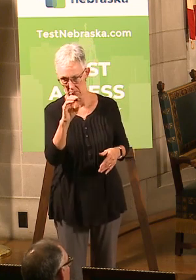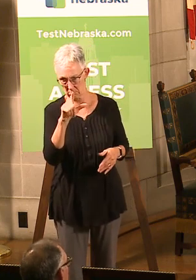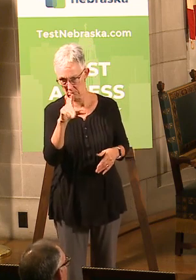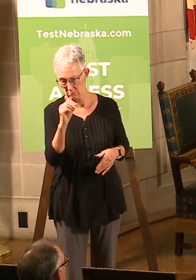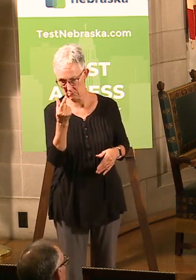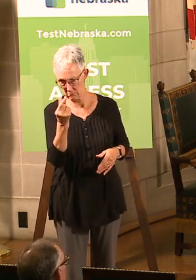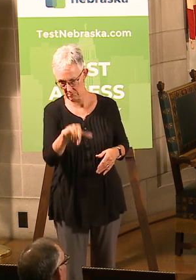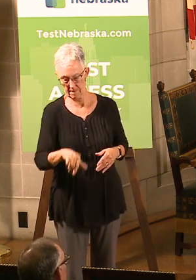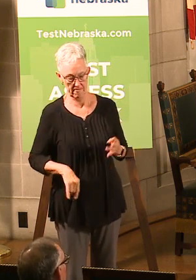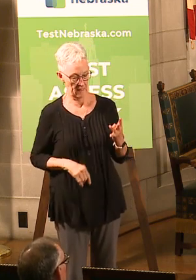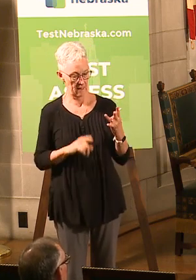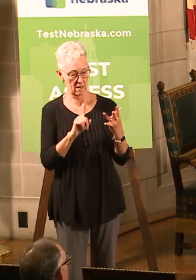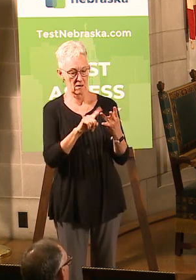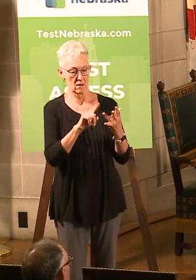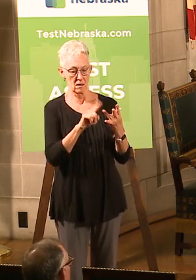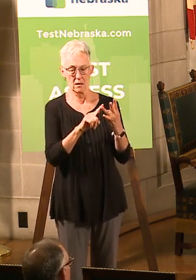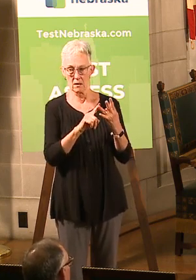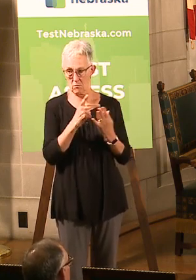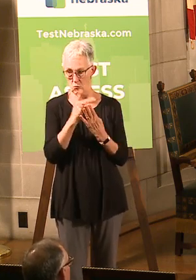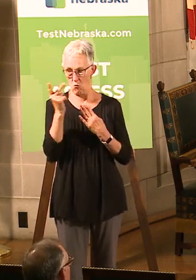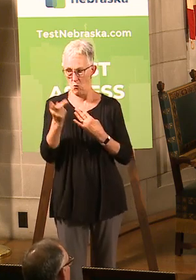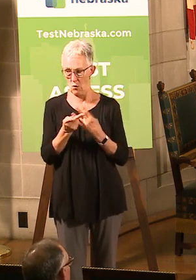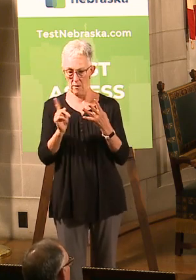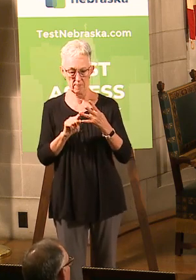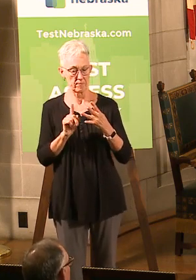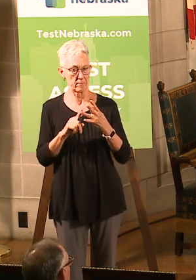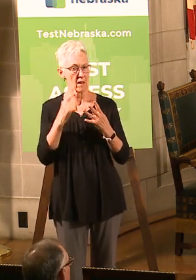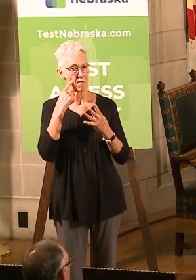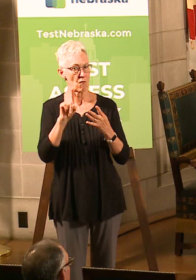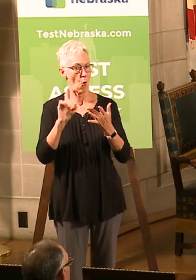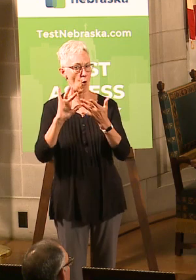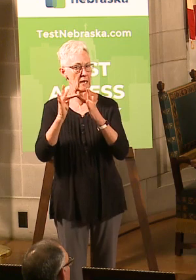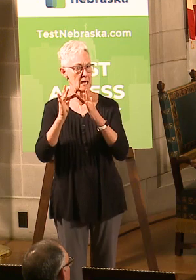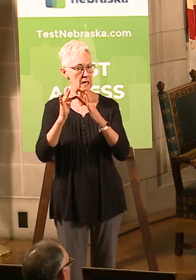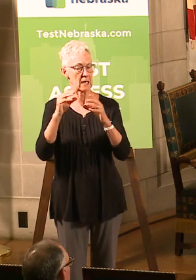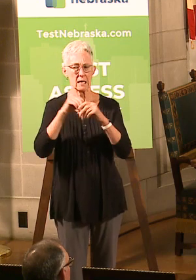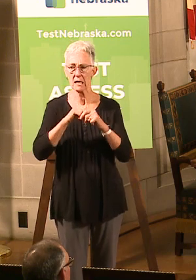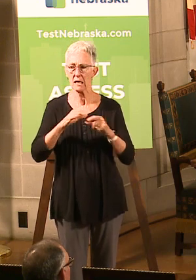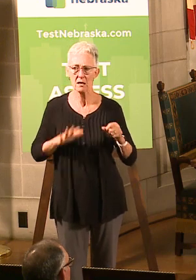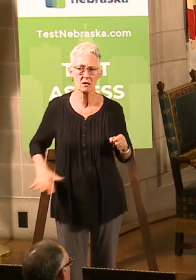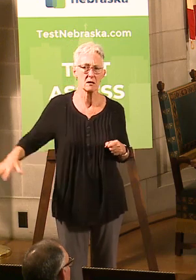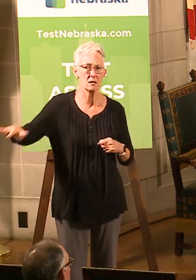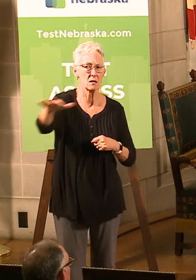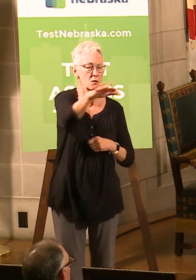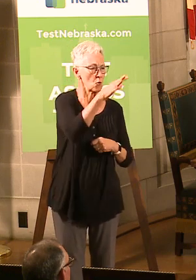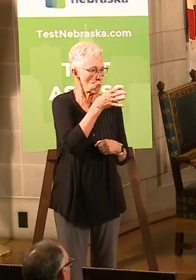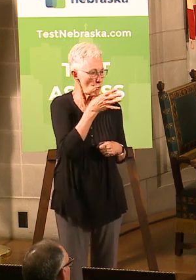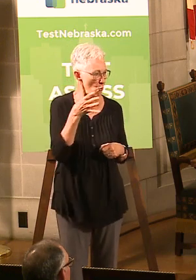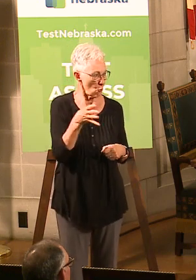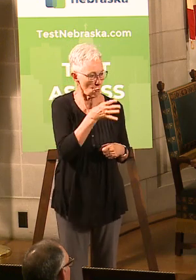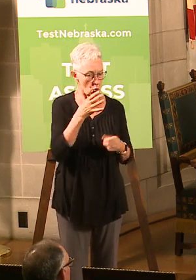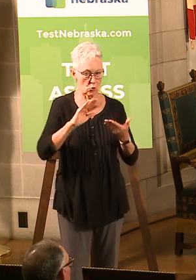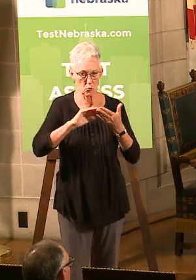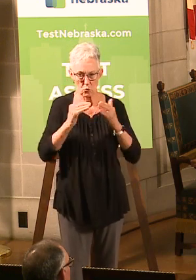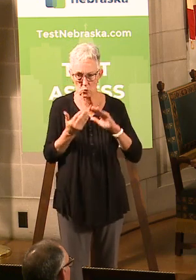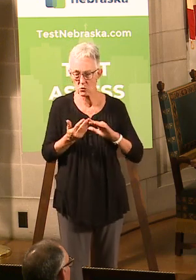which will result in new internet connectivities in communities where work-from-home,